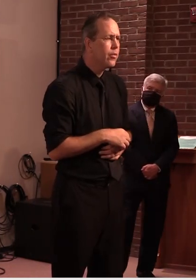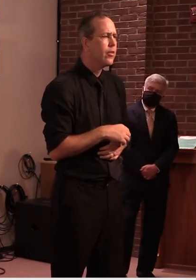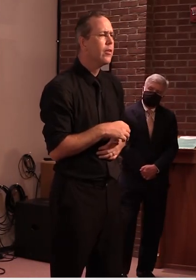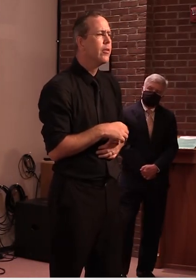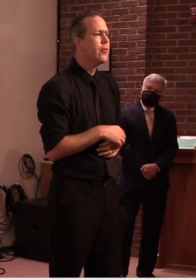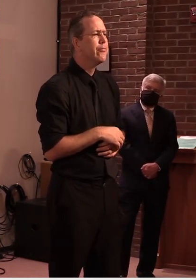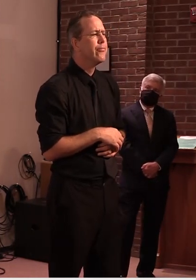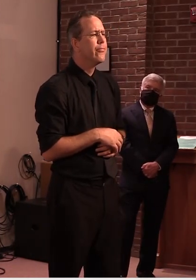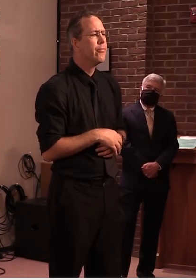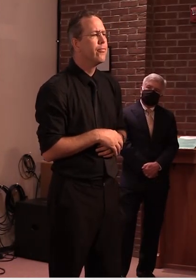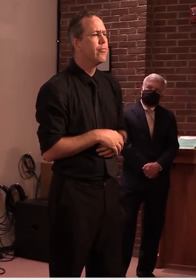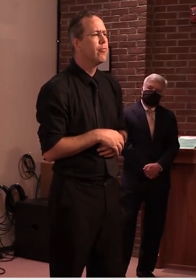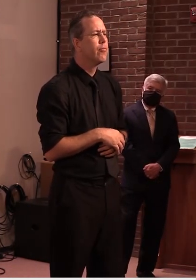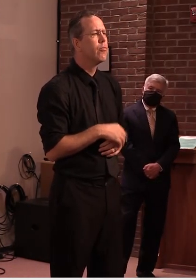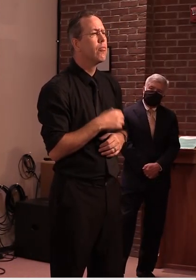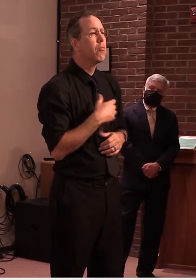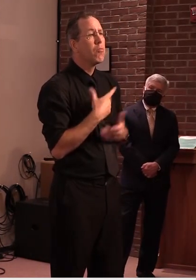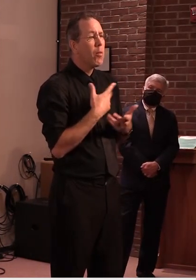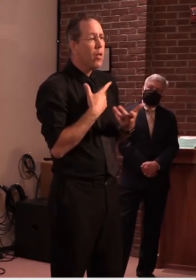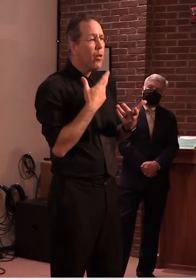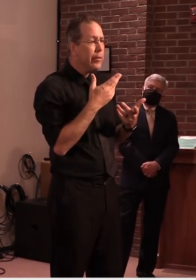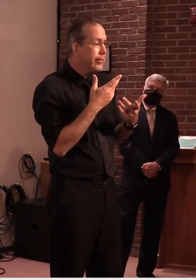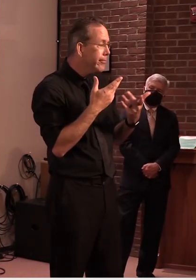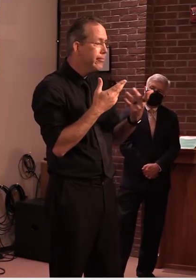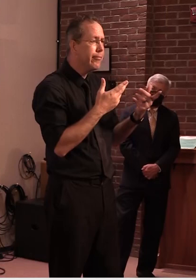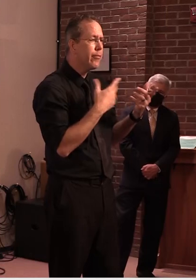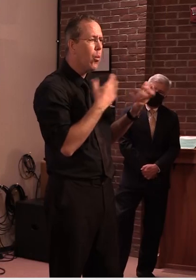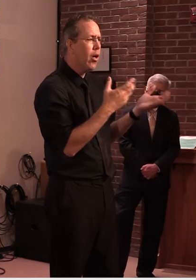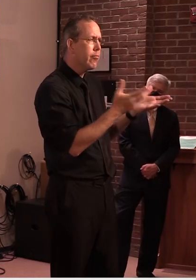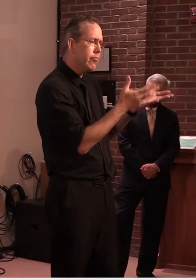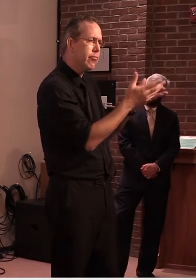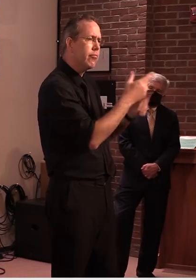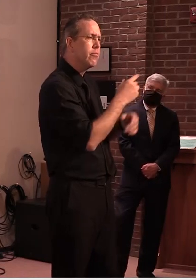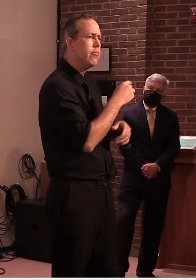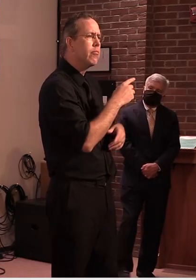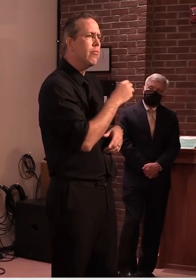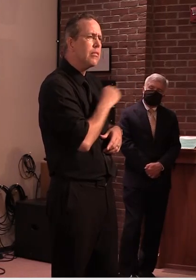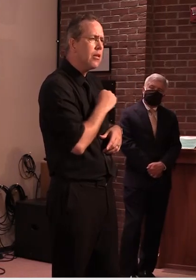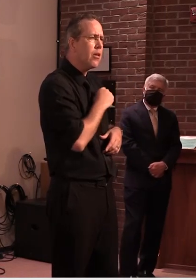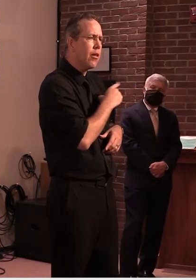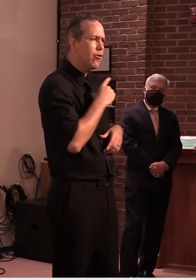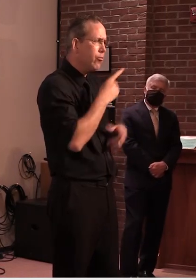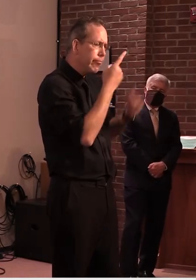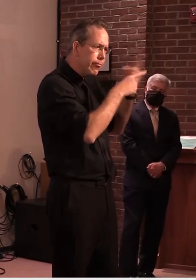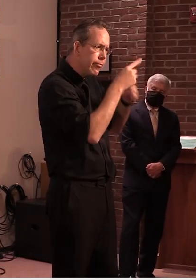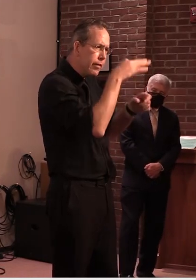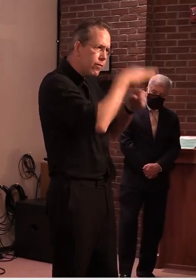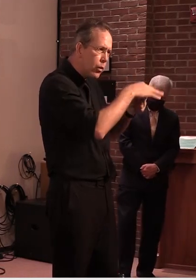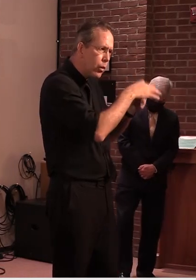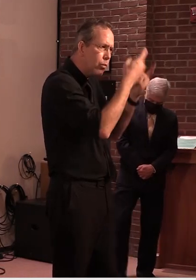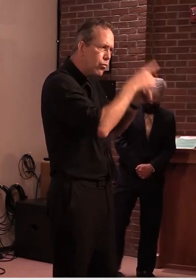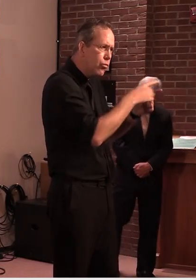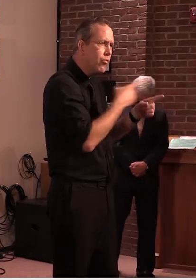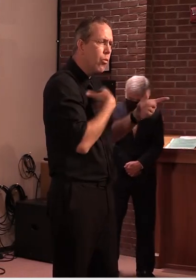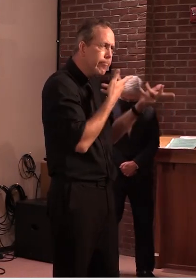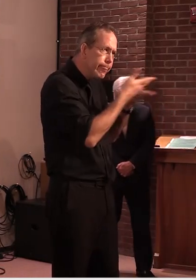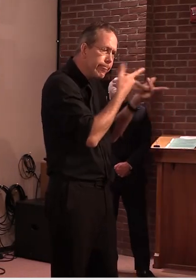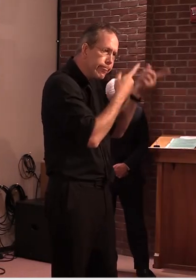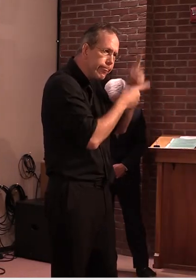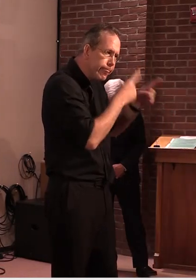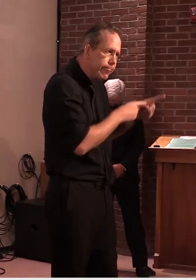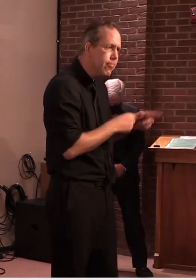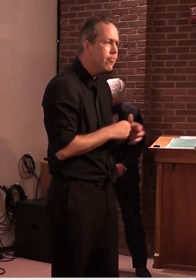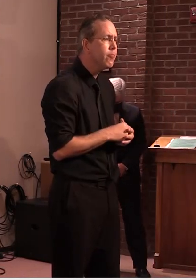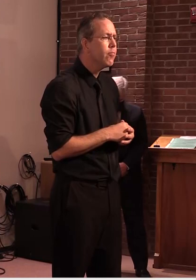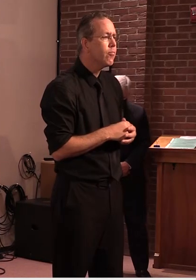together in order to do that but but i i don't have the answers um in terms of whether whether if if a veto became